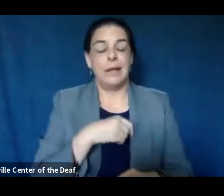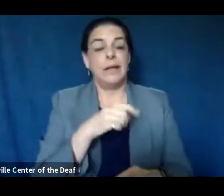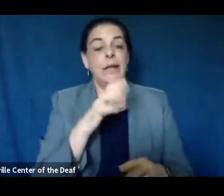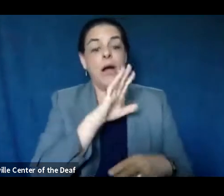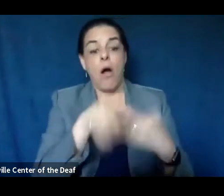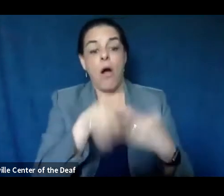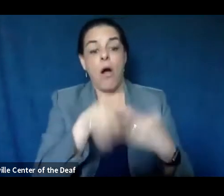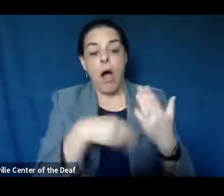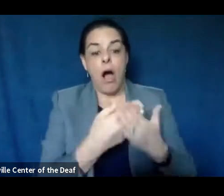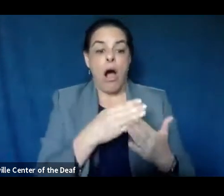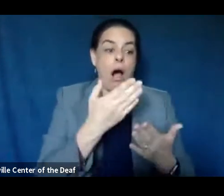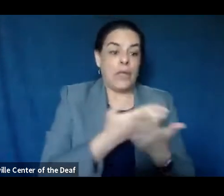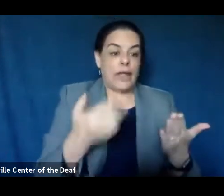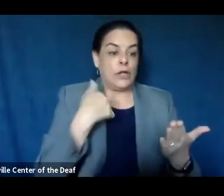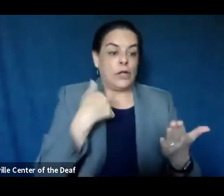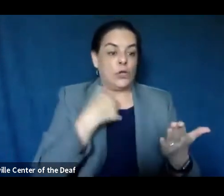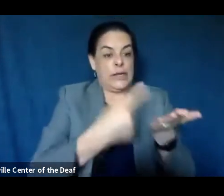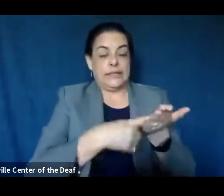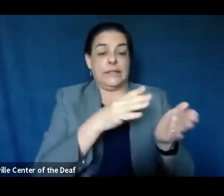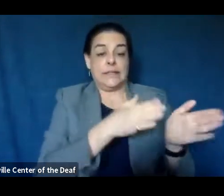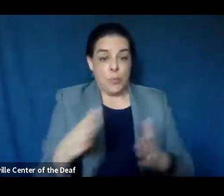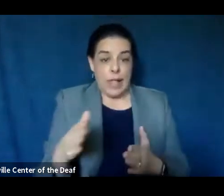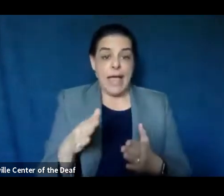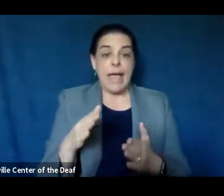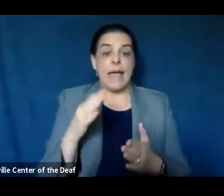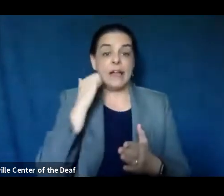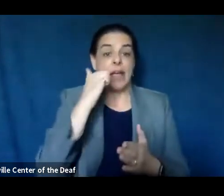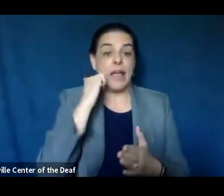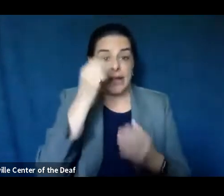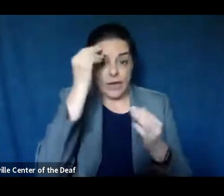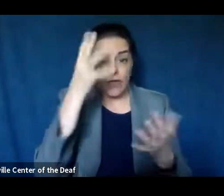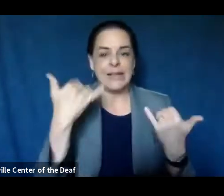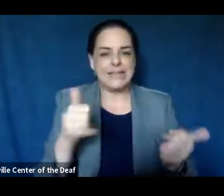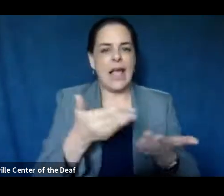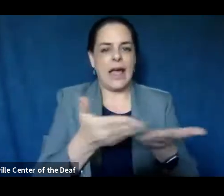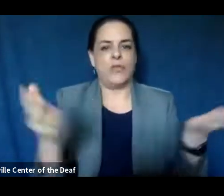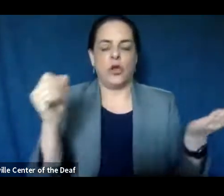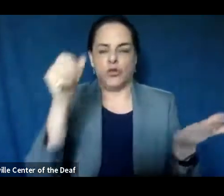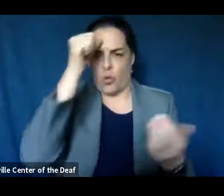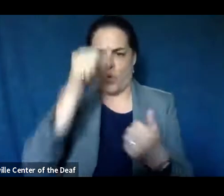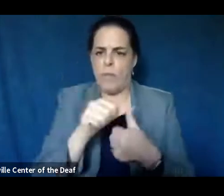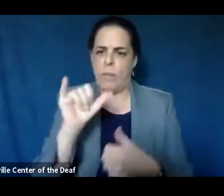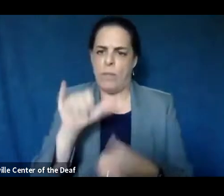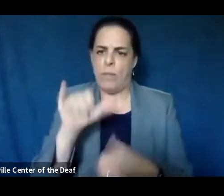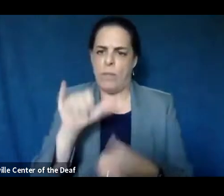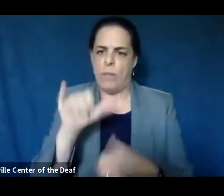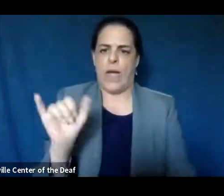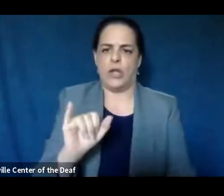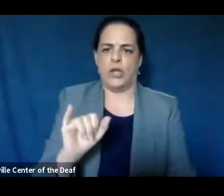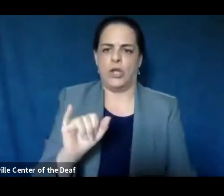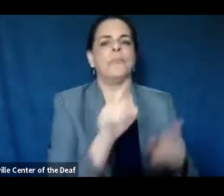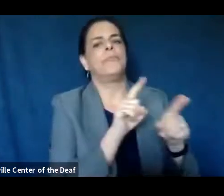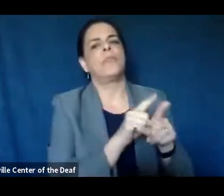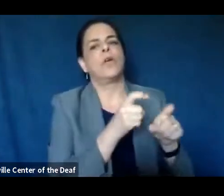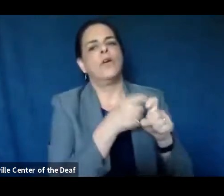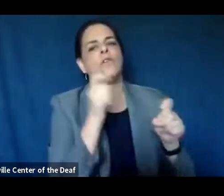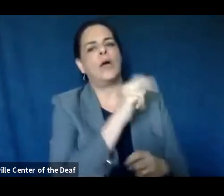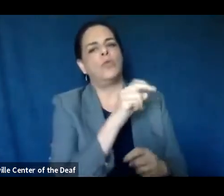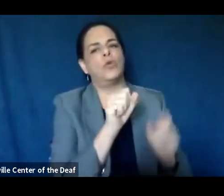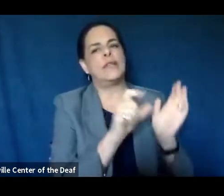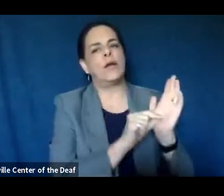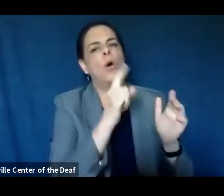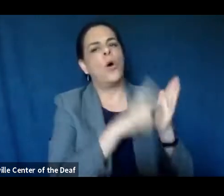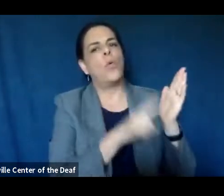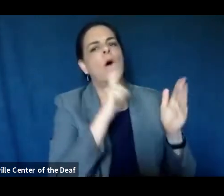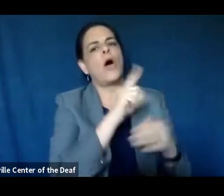plan and all of our other daily information is still out there. So just keep that in mind as well, please. Also from the Sentinel, what are